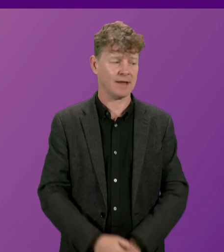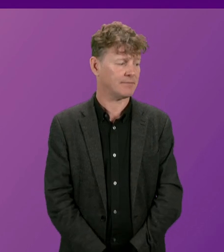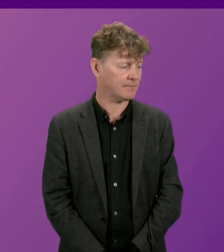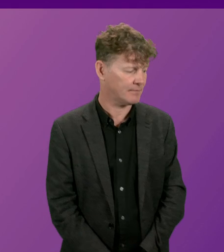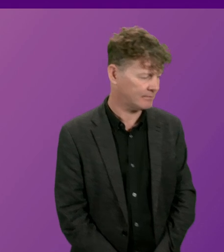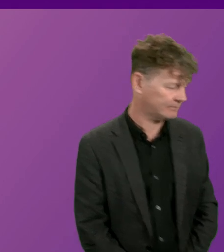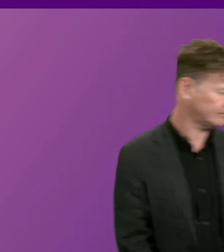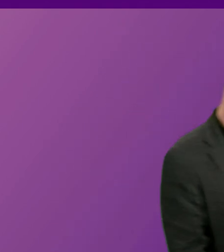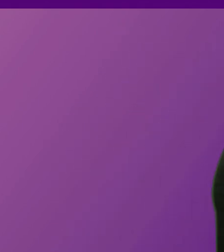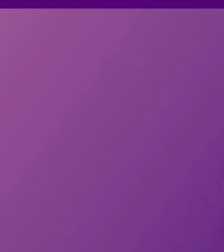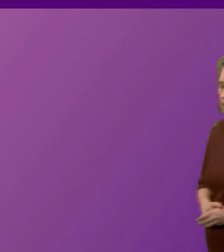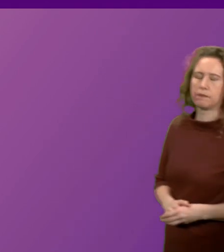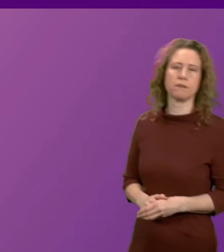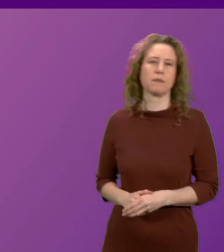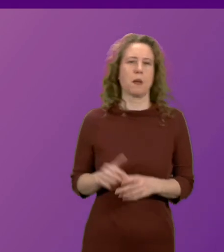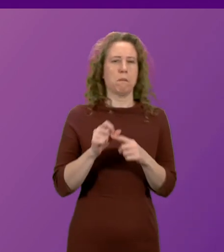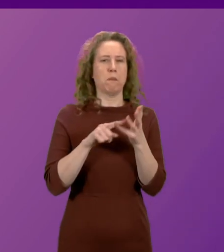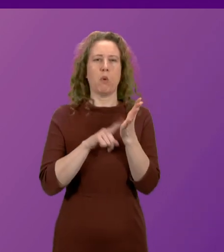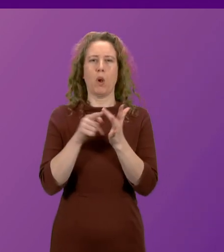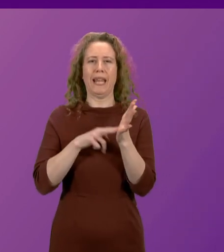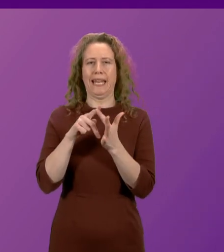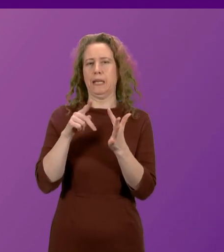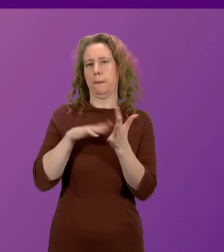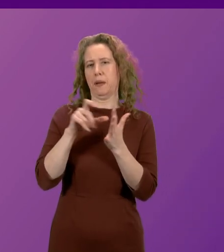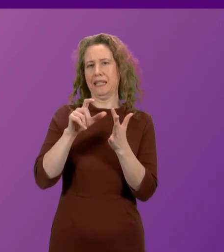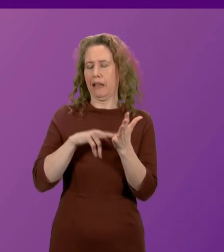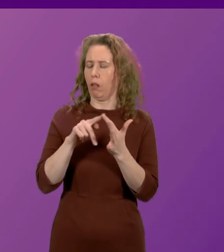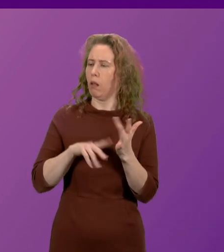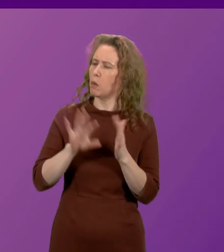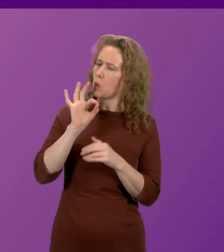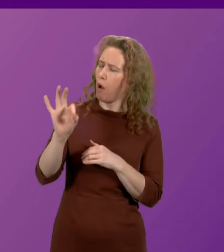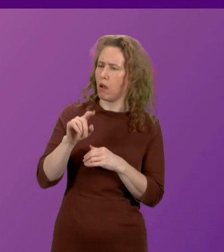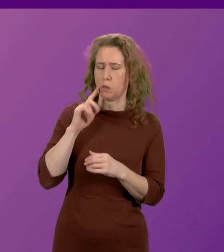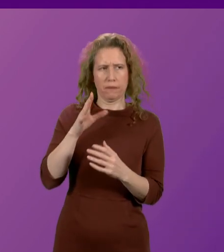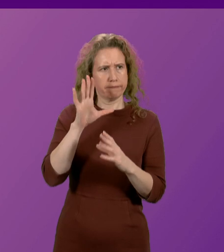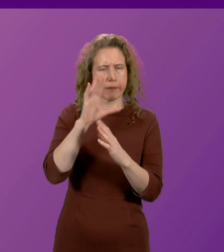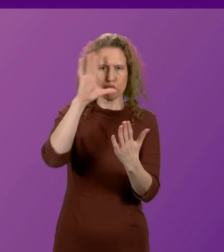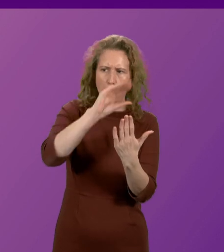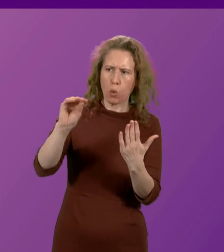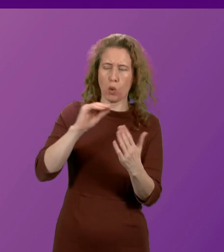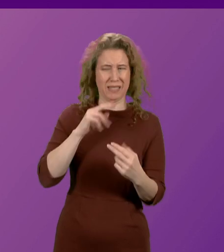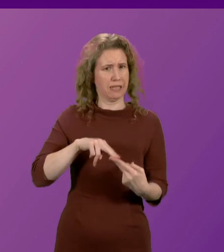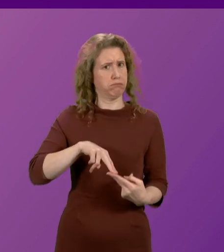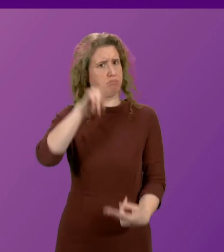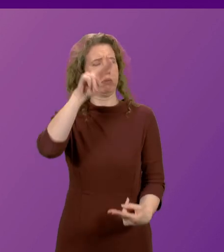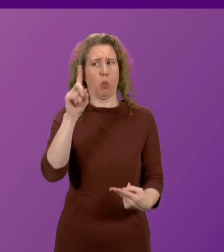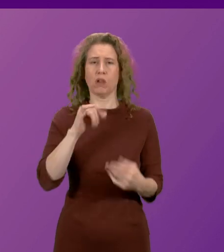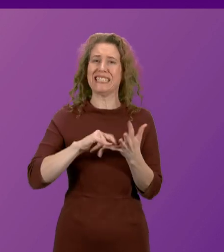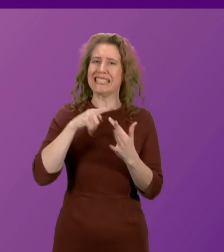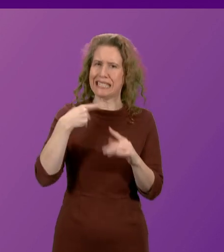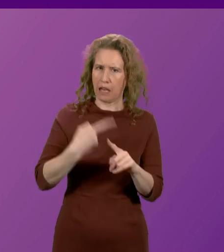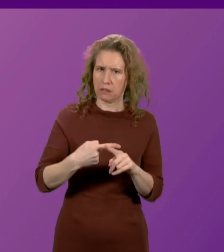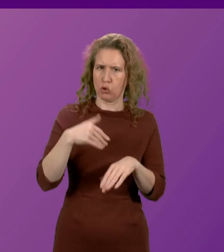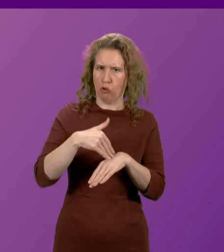To ask the First Minister what the Scottish Government's response is to the reported rise in sex crimes. First